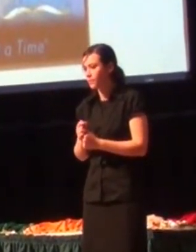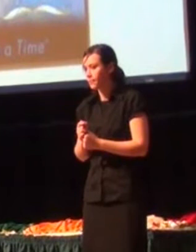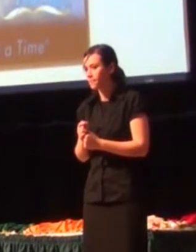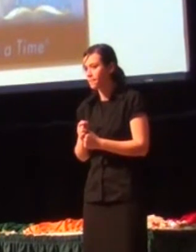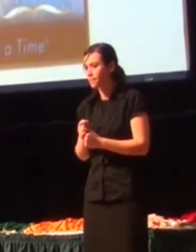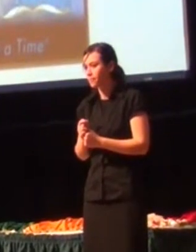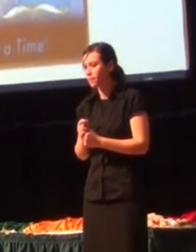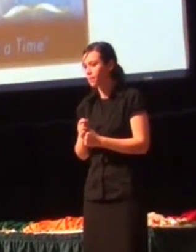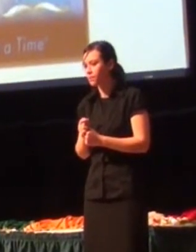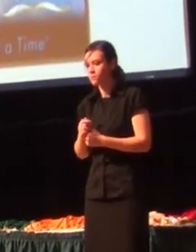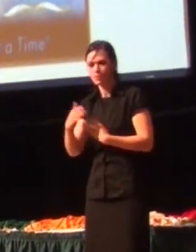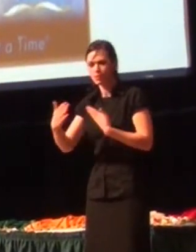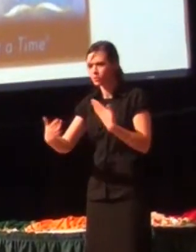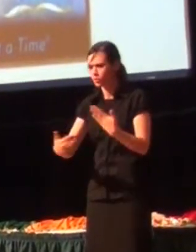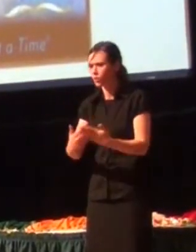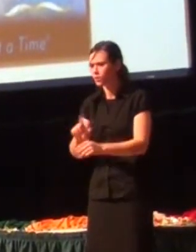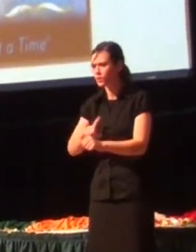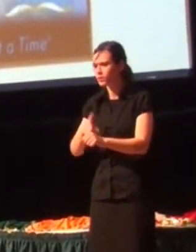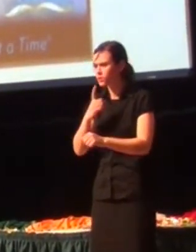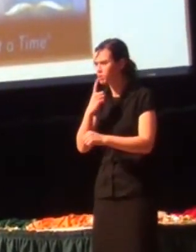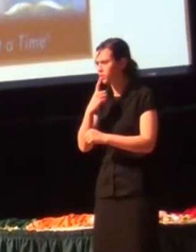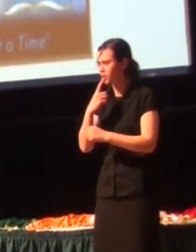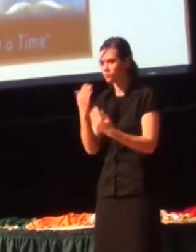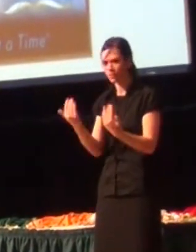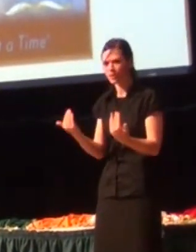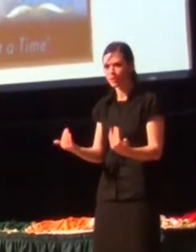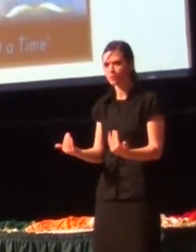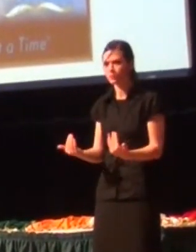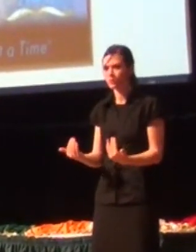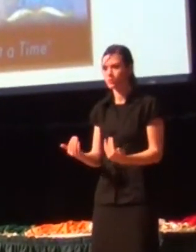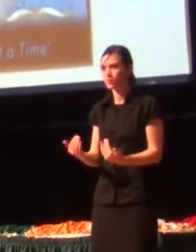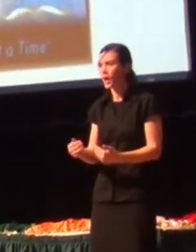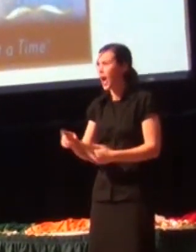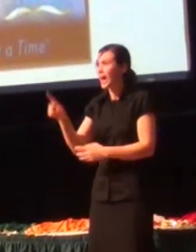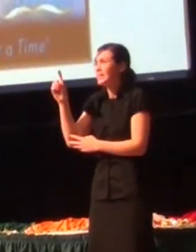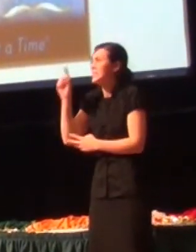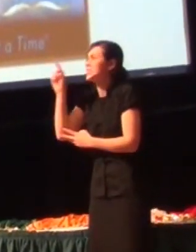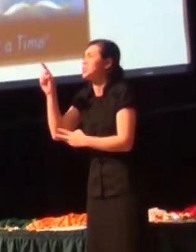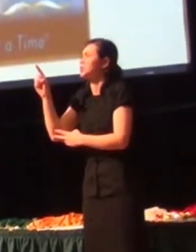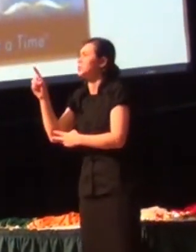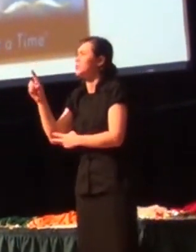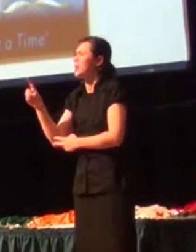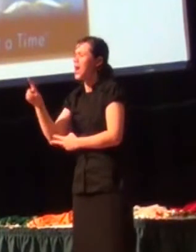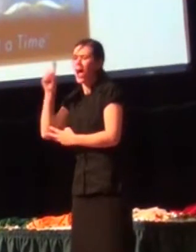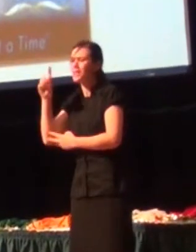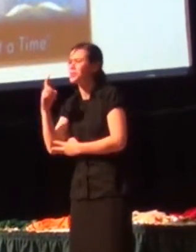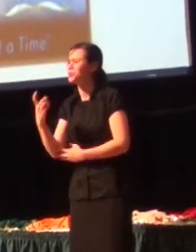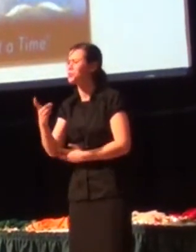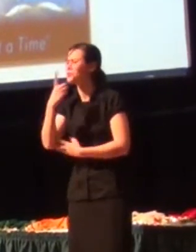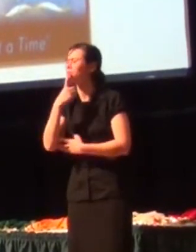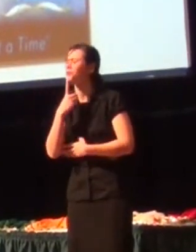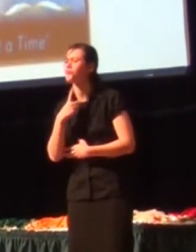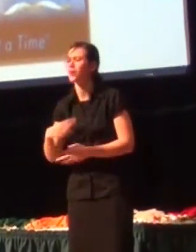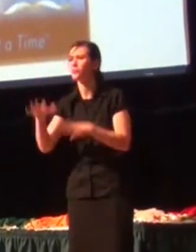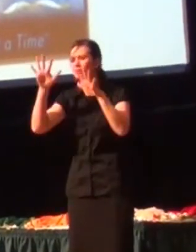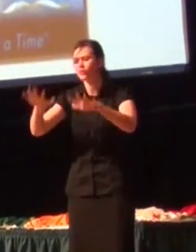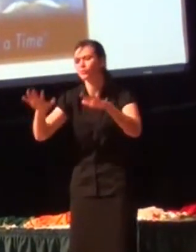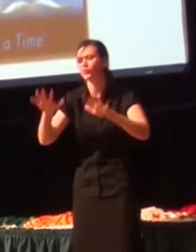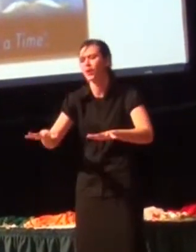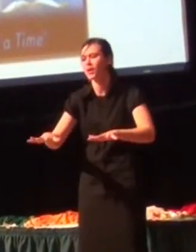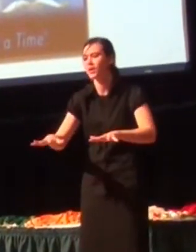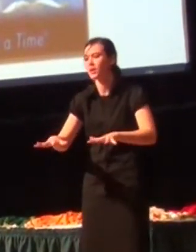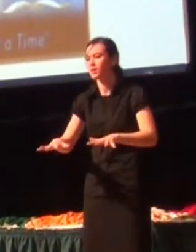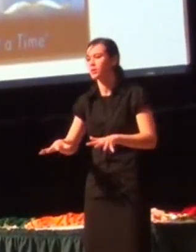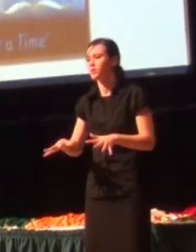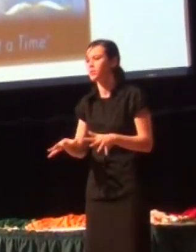So all I can say right now is that I need you. I need you like the drought needs the rain. Like the